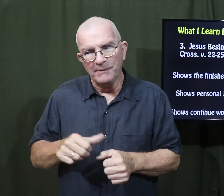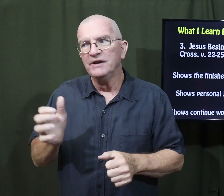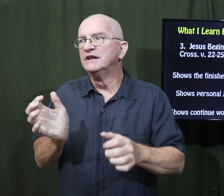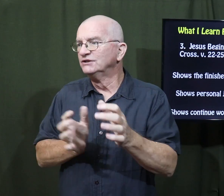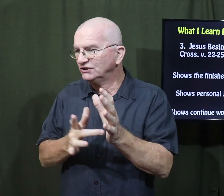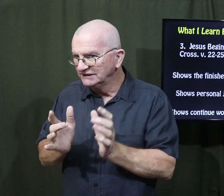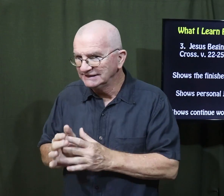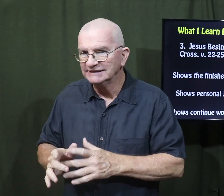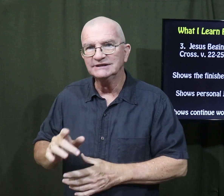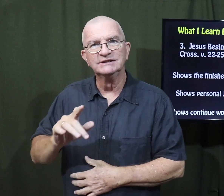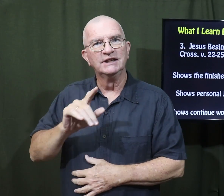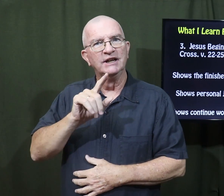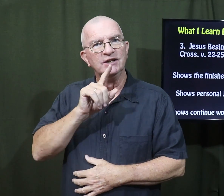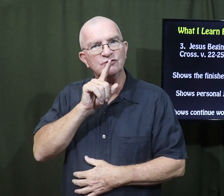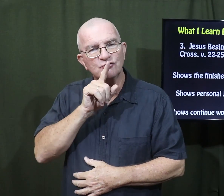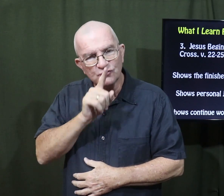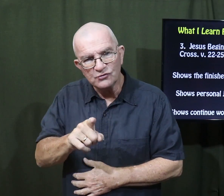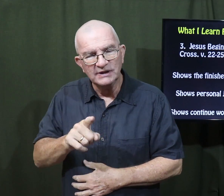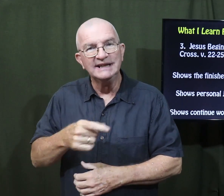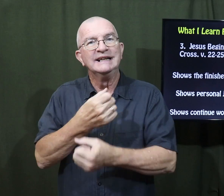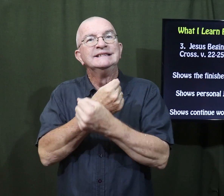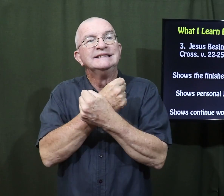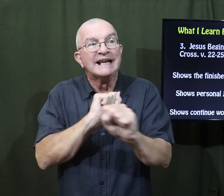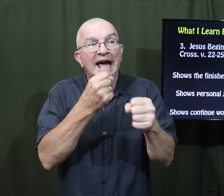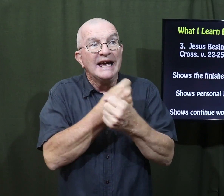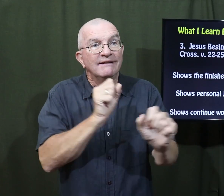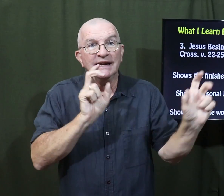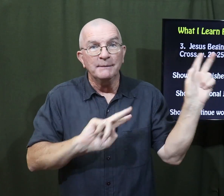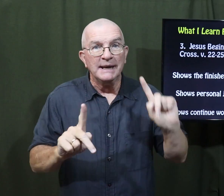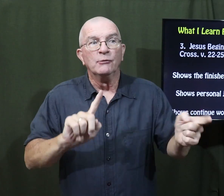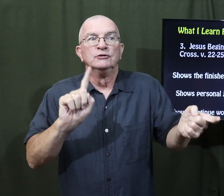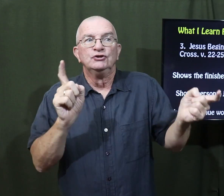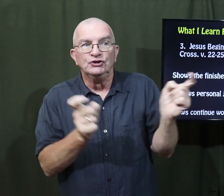to remember that Jesus is still saving people today.